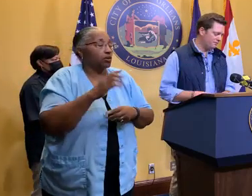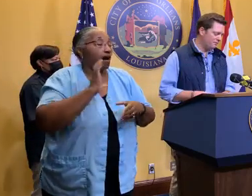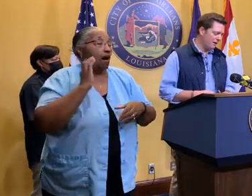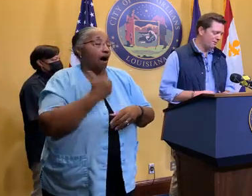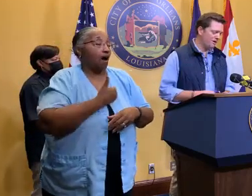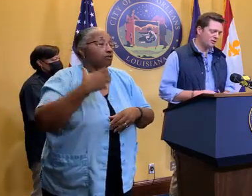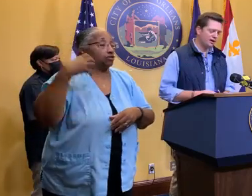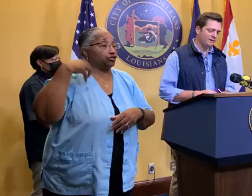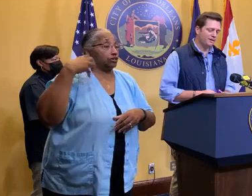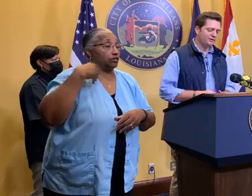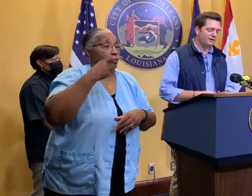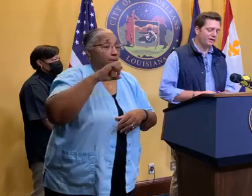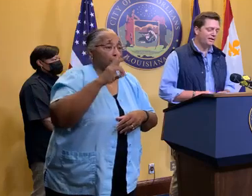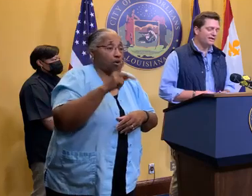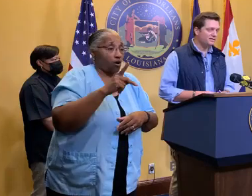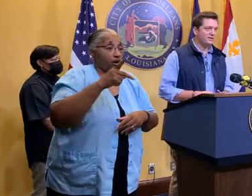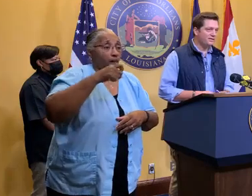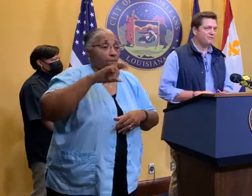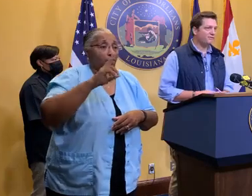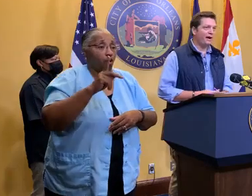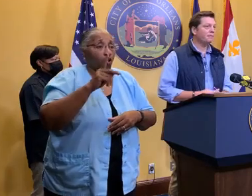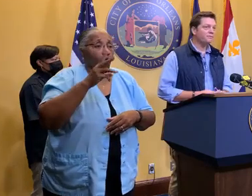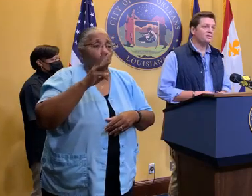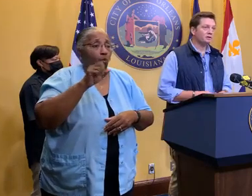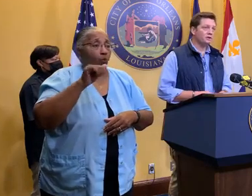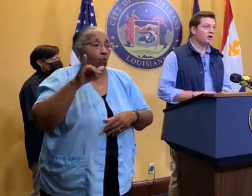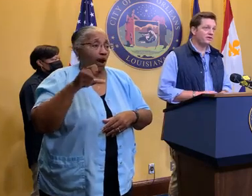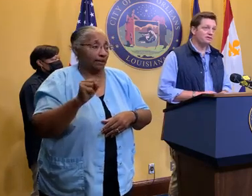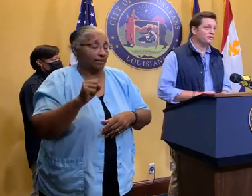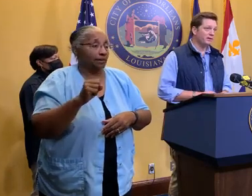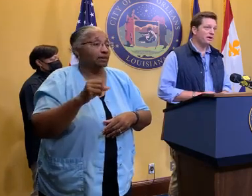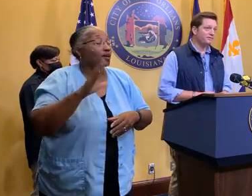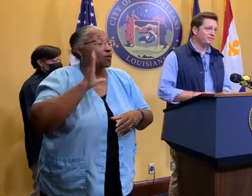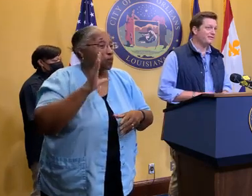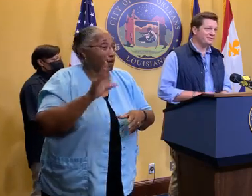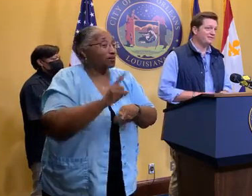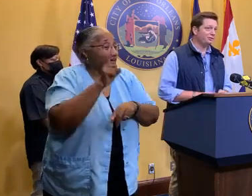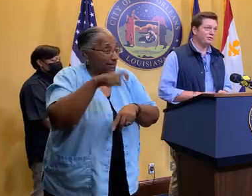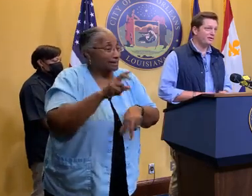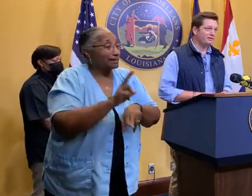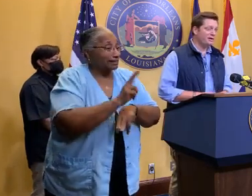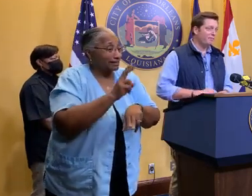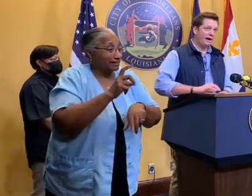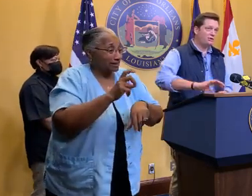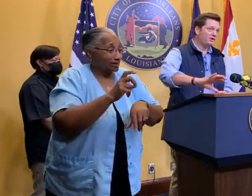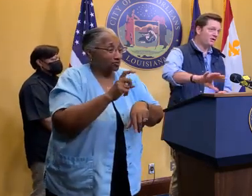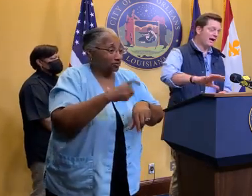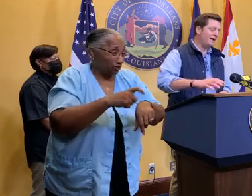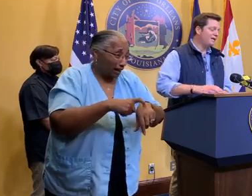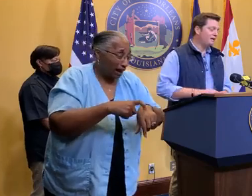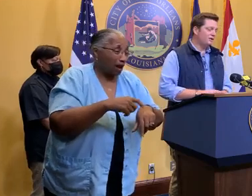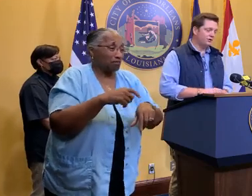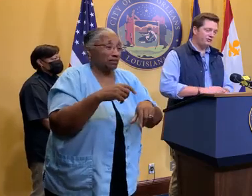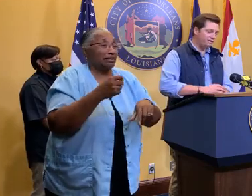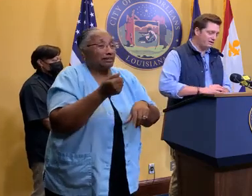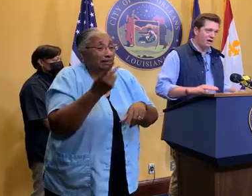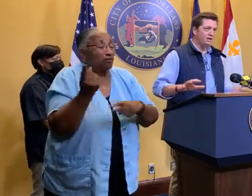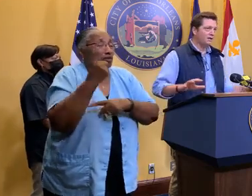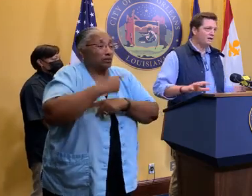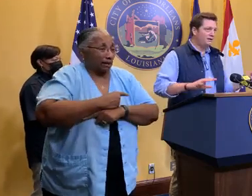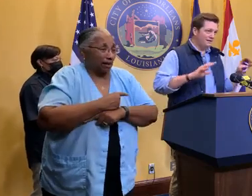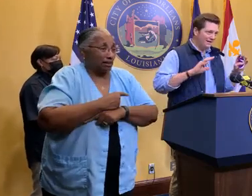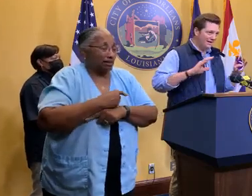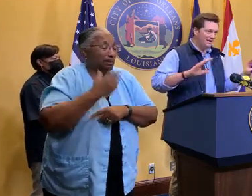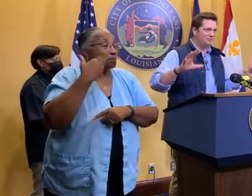as the mayor mentioned, Ian McDonald said, this is going to take some time to clear all this debris up. This is going to take several days. Power aside, there's a